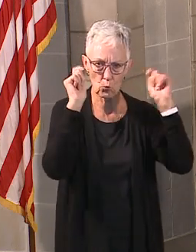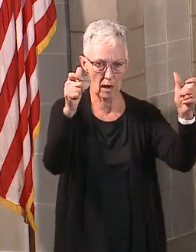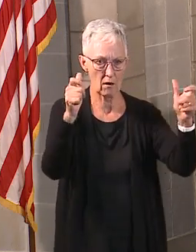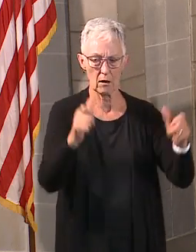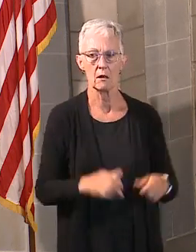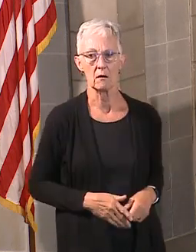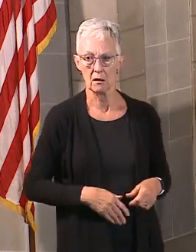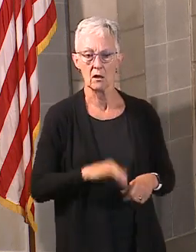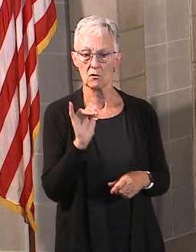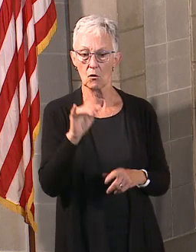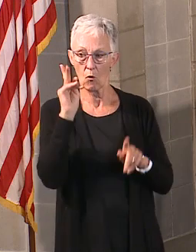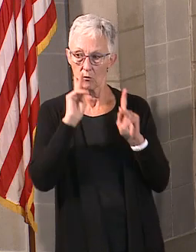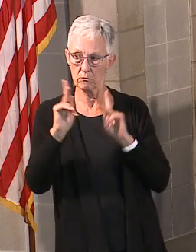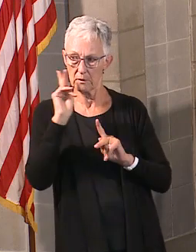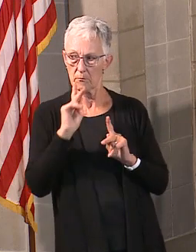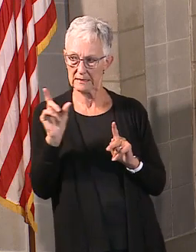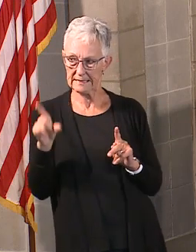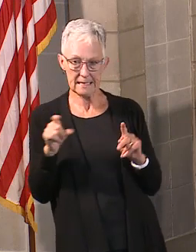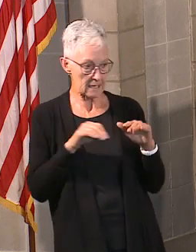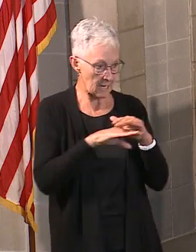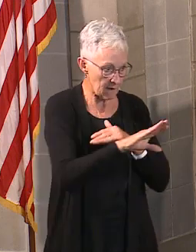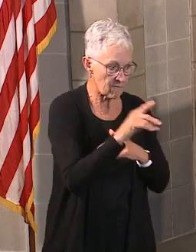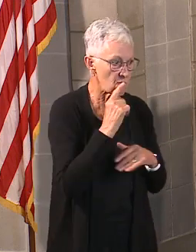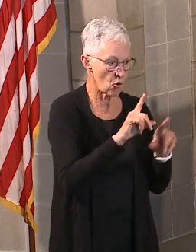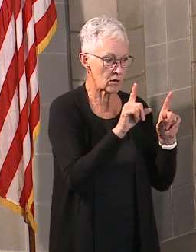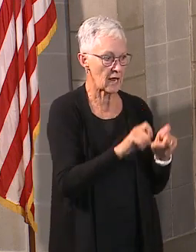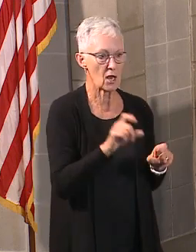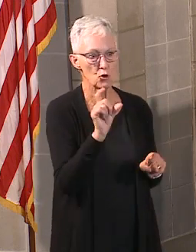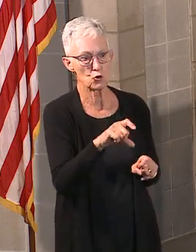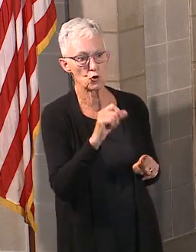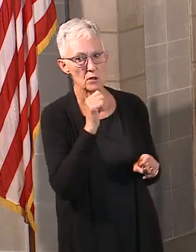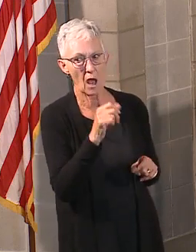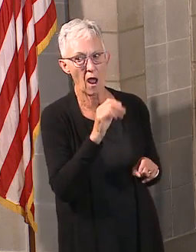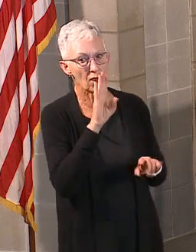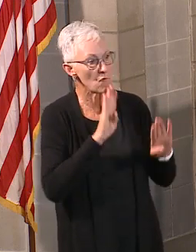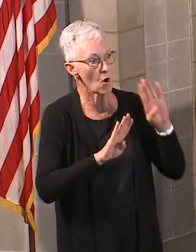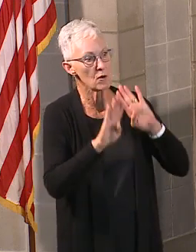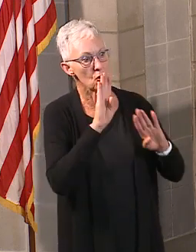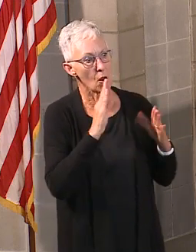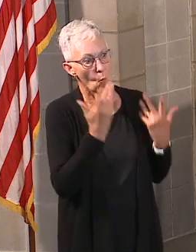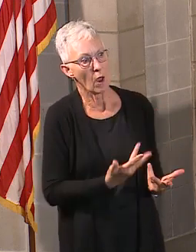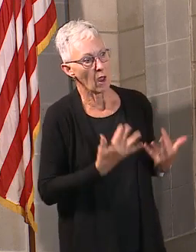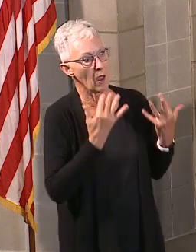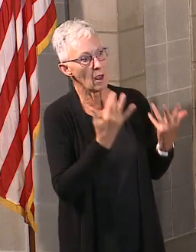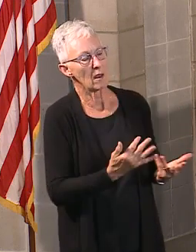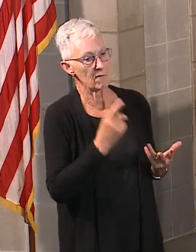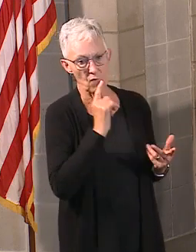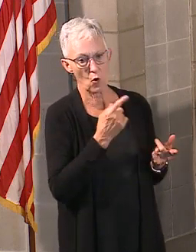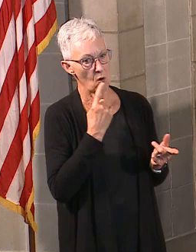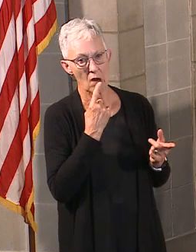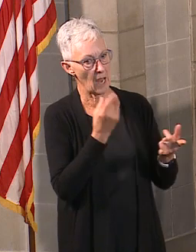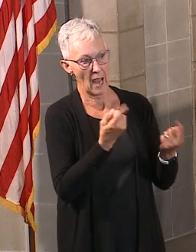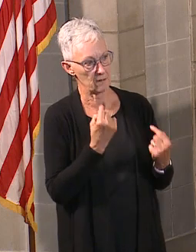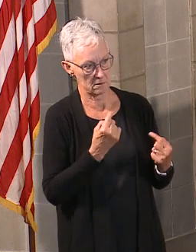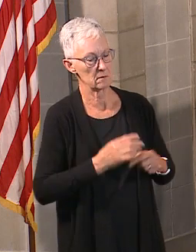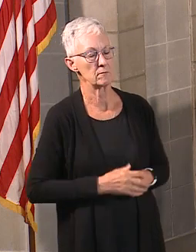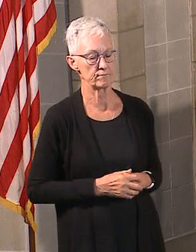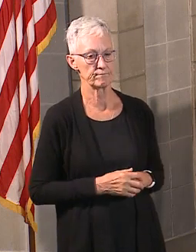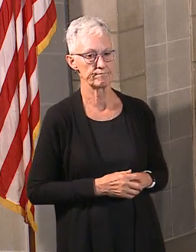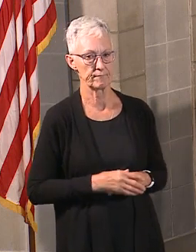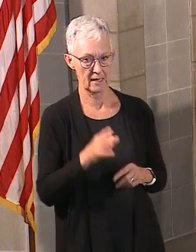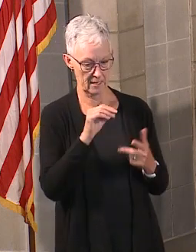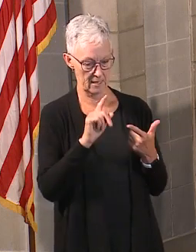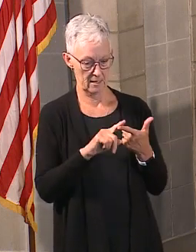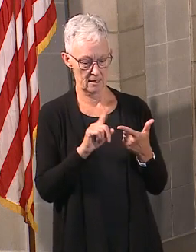communities are able to get tested. They're also going to be providing additional community health workers who will provide referrals,